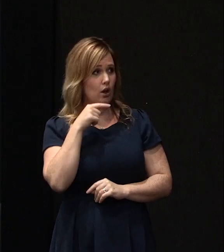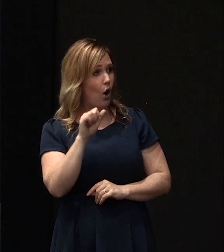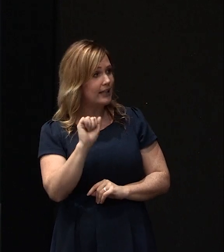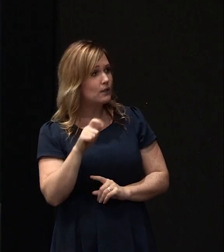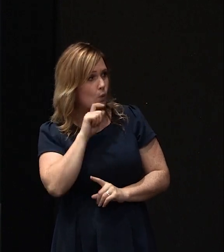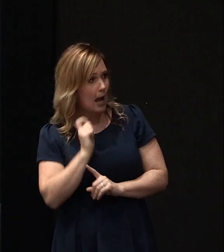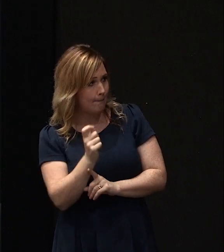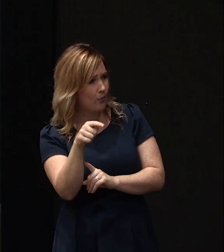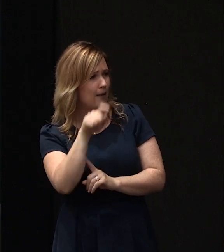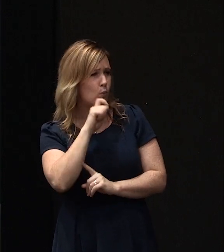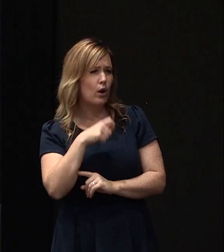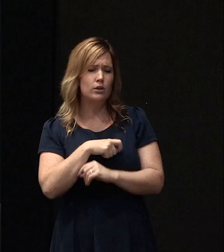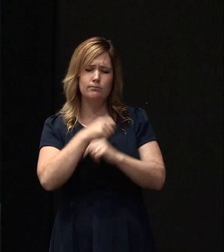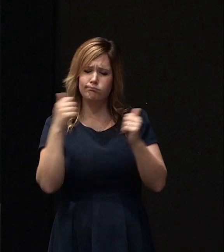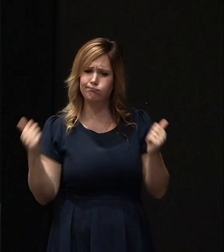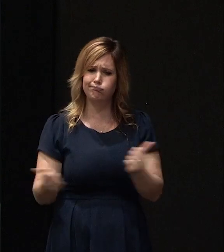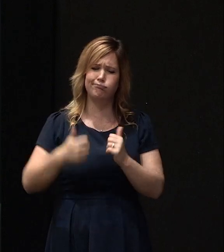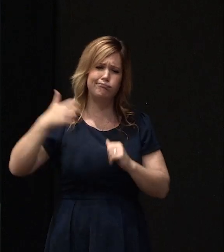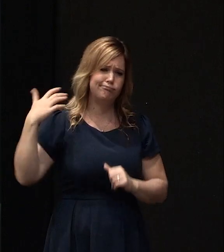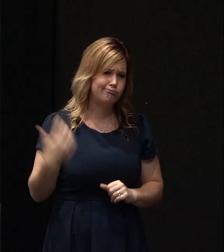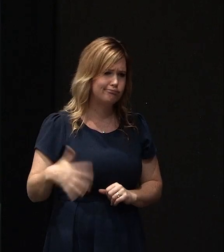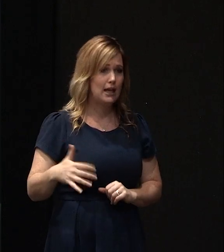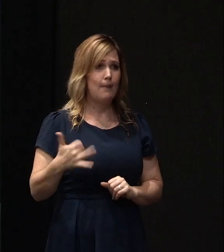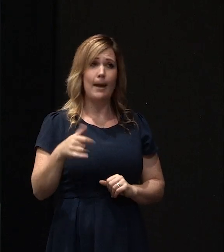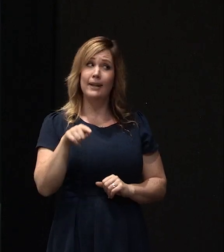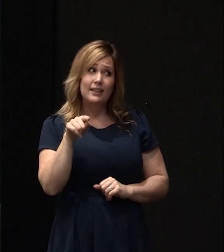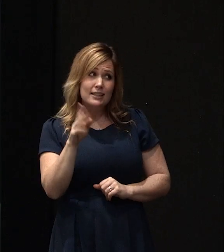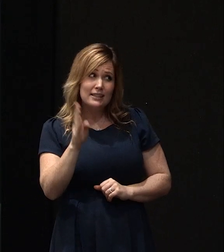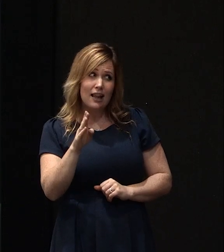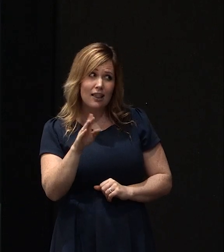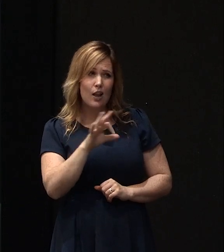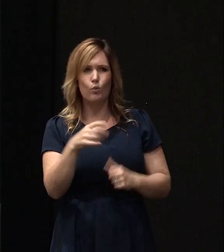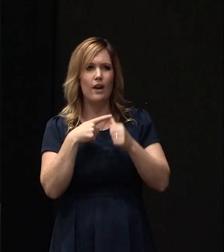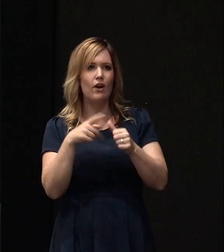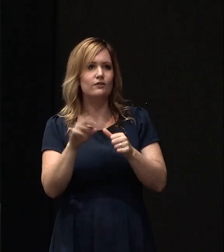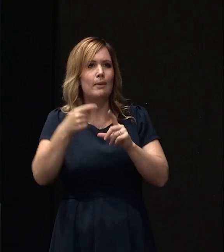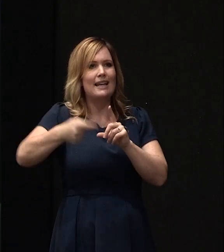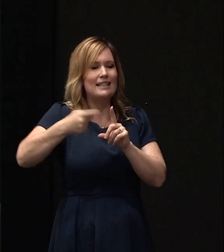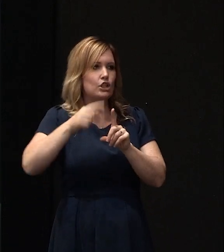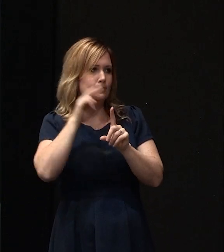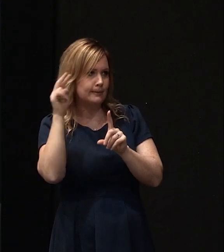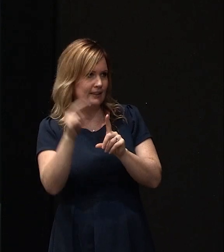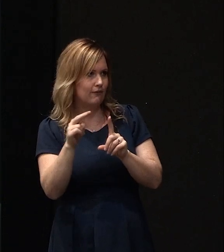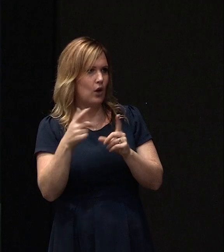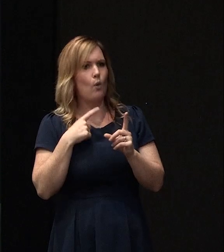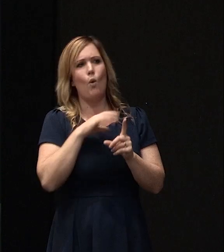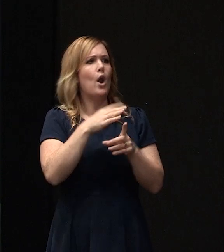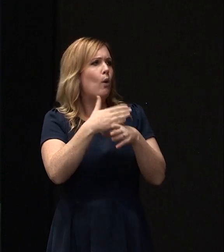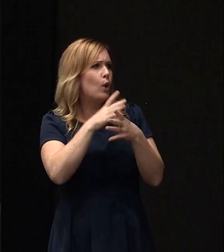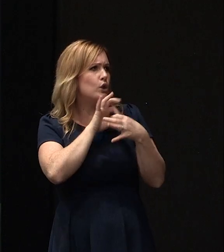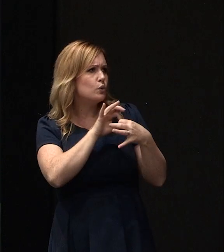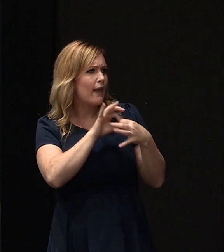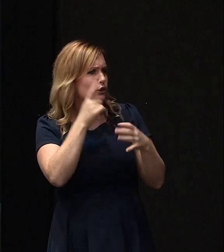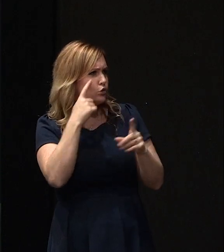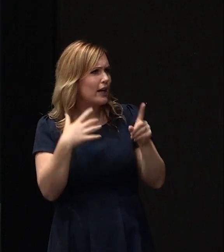it would cost, you know, an enormous amount of money. And it may still not be that advisable from an engineering point of view. Why don't we work together to try and